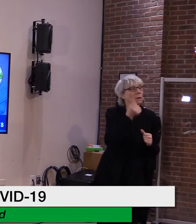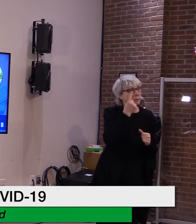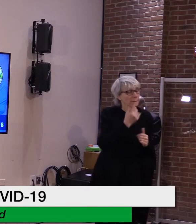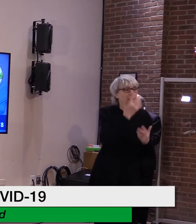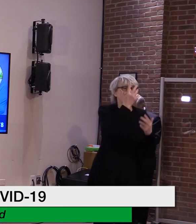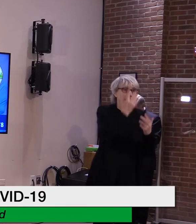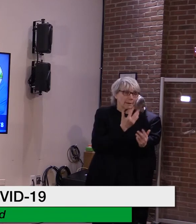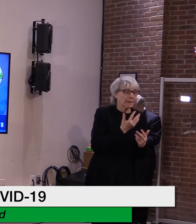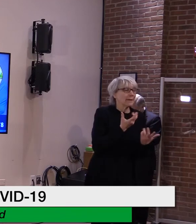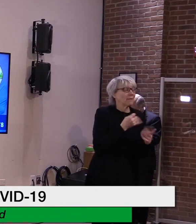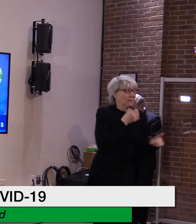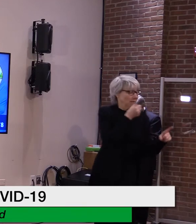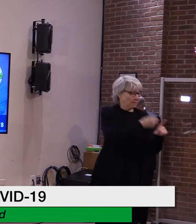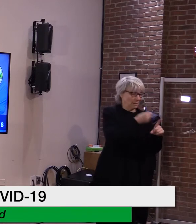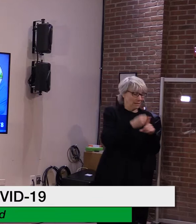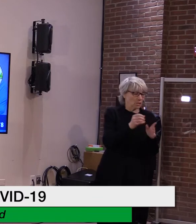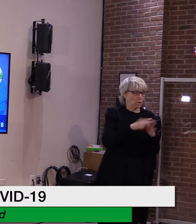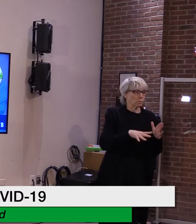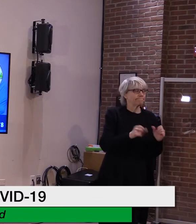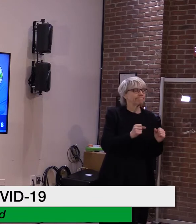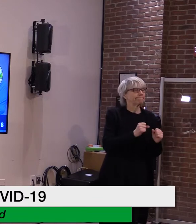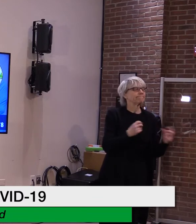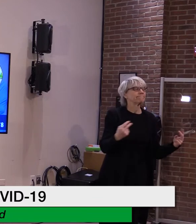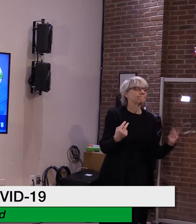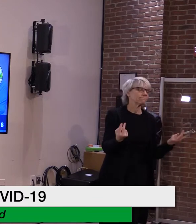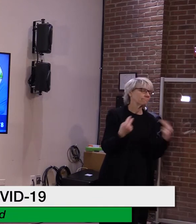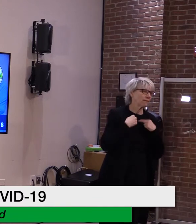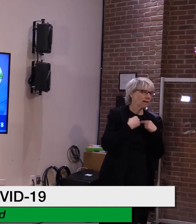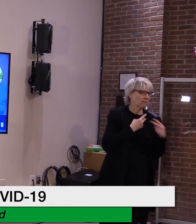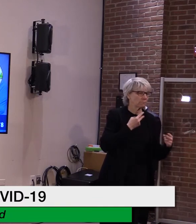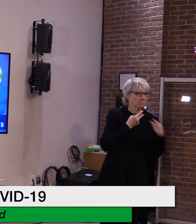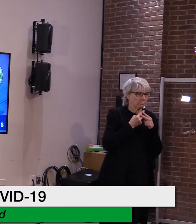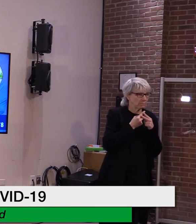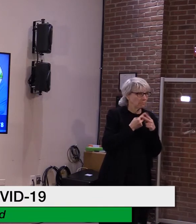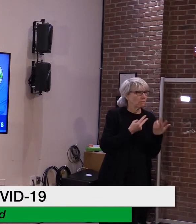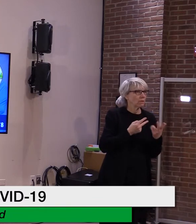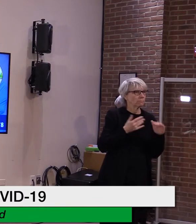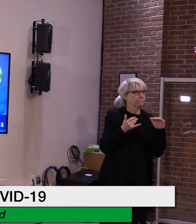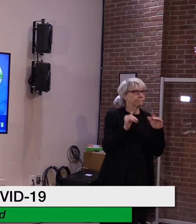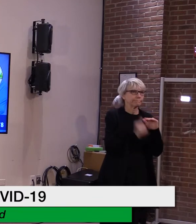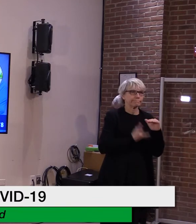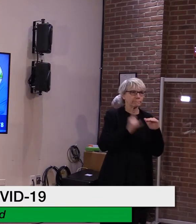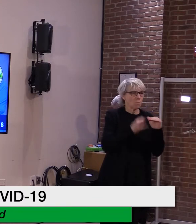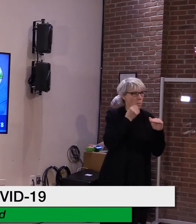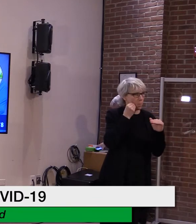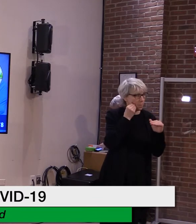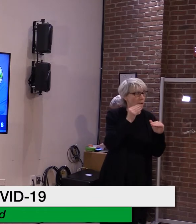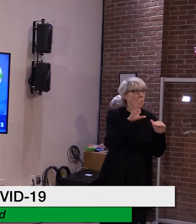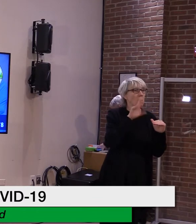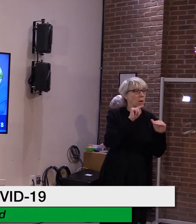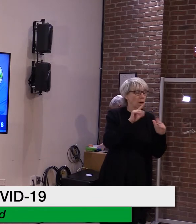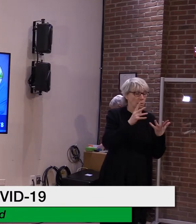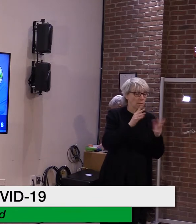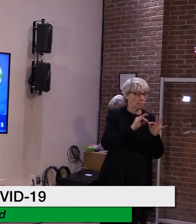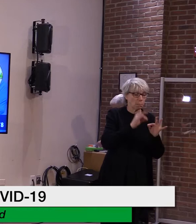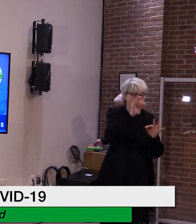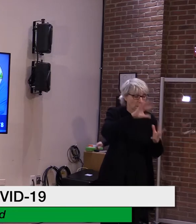students quarantining, which is definitely challenging, but they do not typically disrupt in school learning.